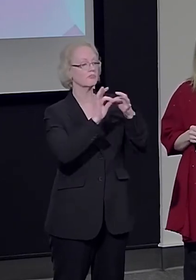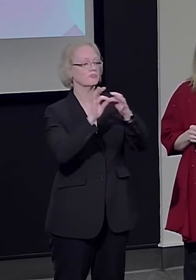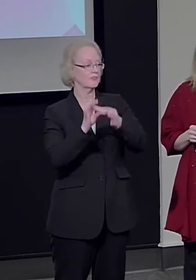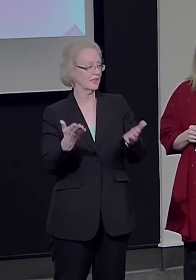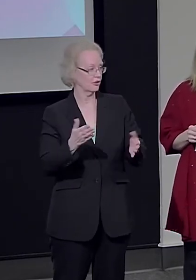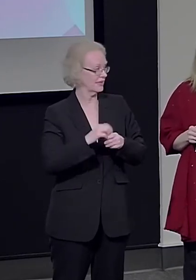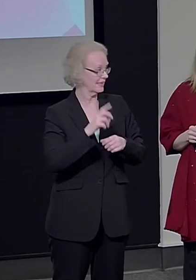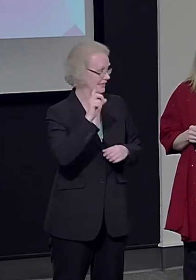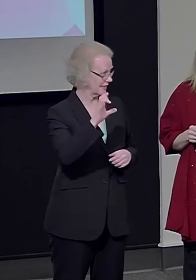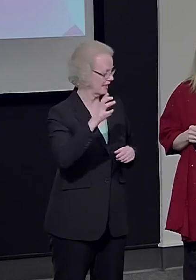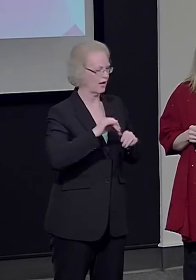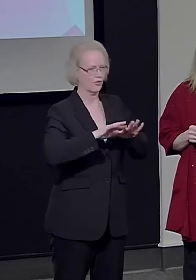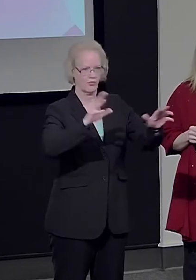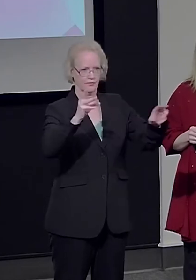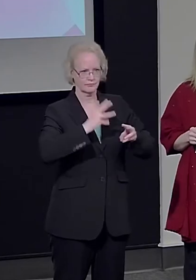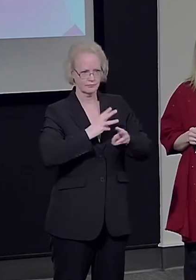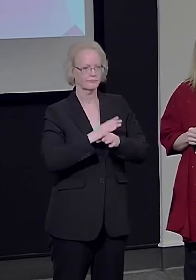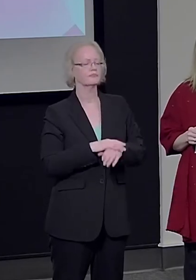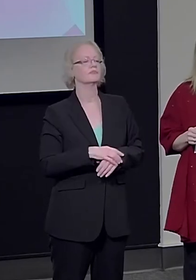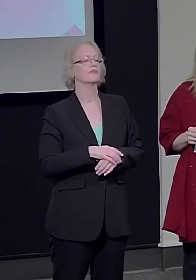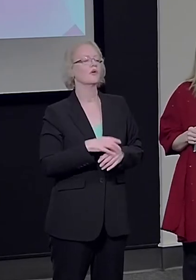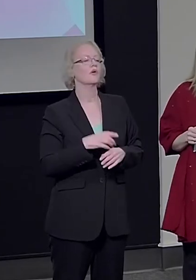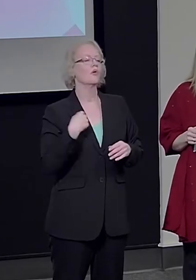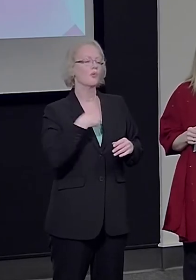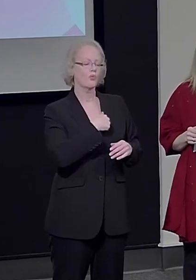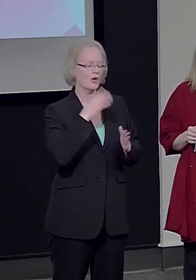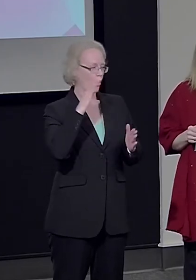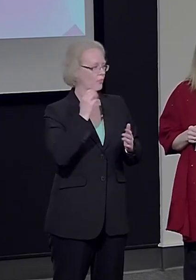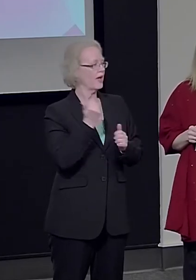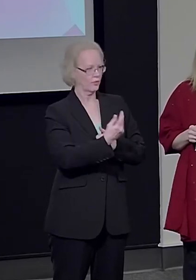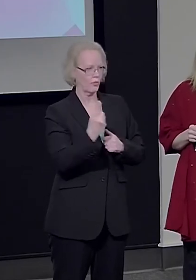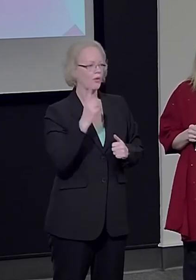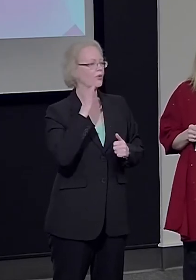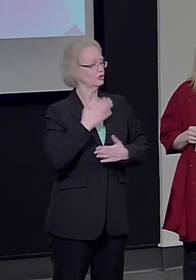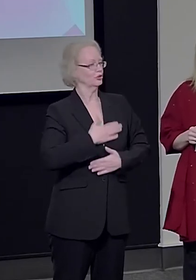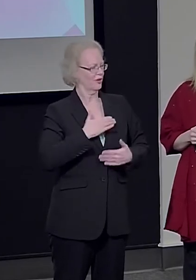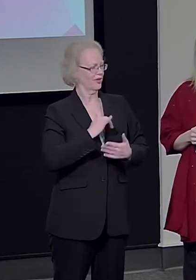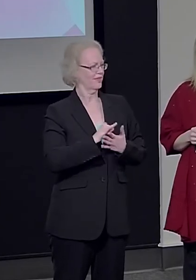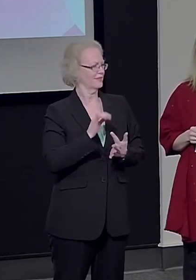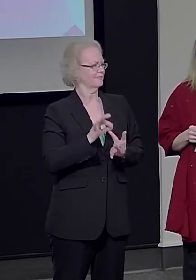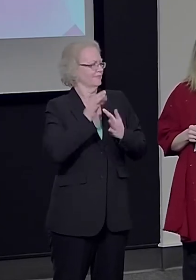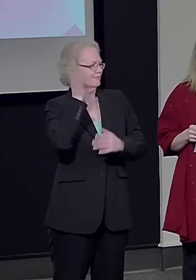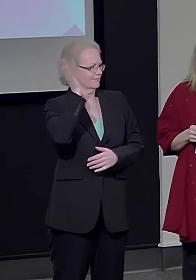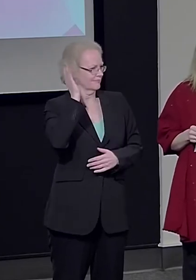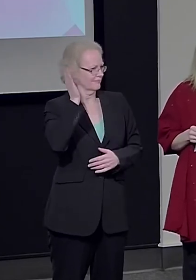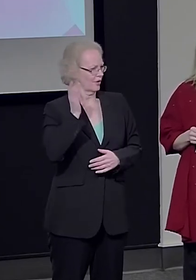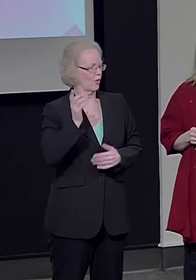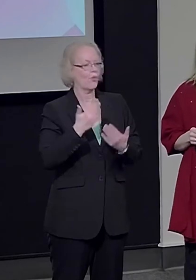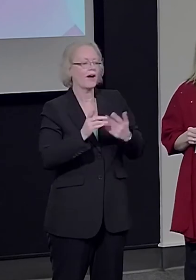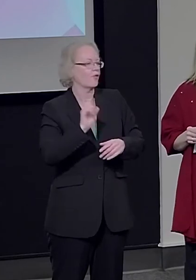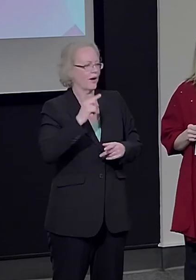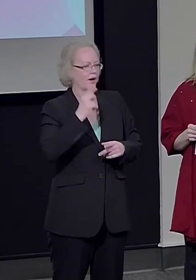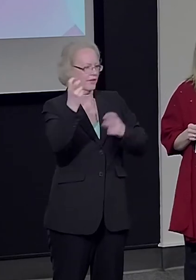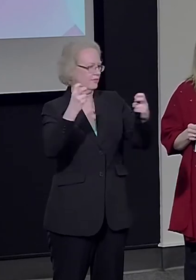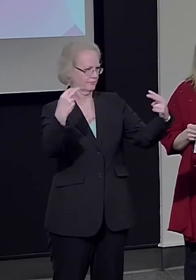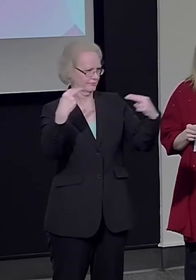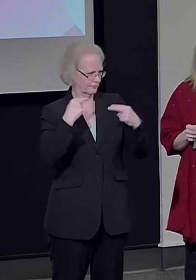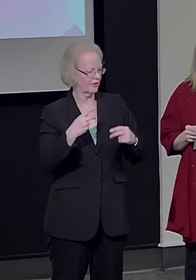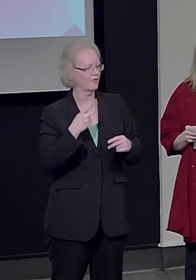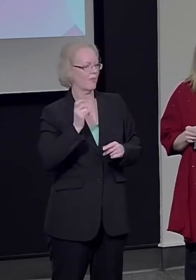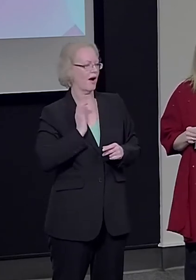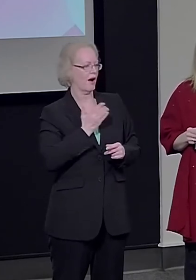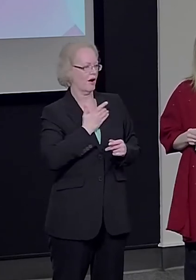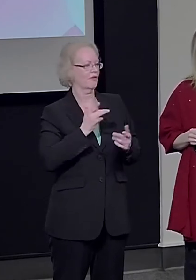across the nation. We hope many may enjoy these exceptional talks wherever they are through our streaming service.